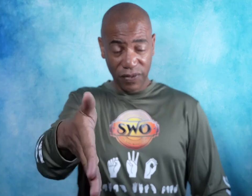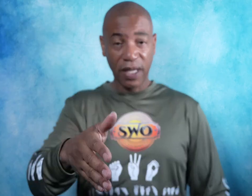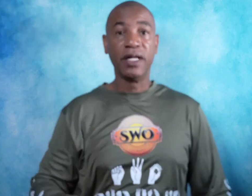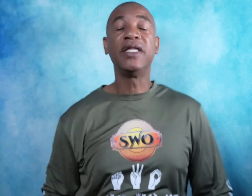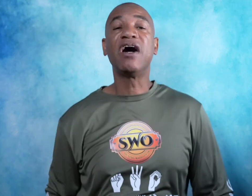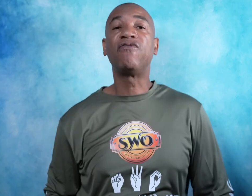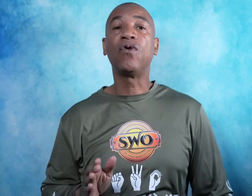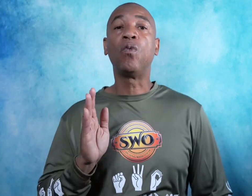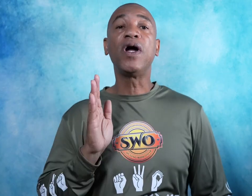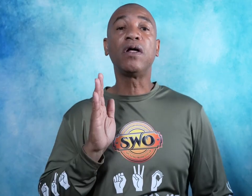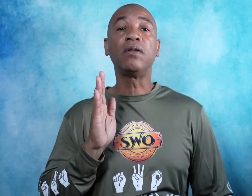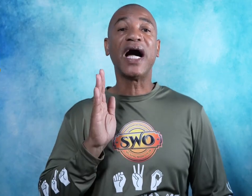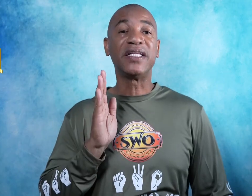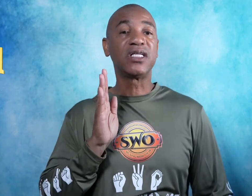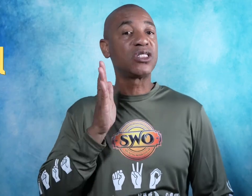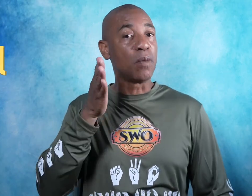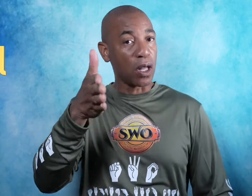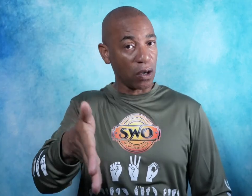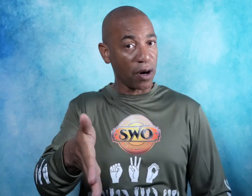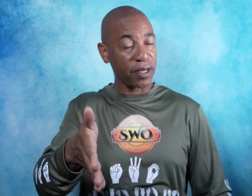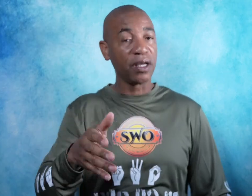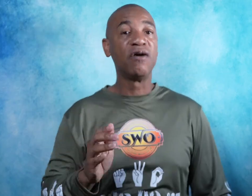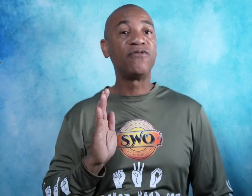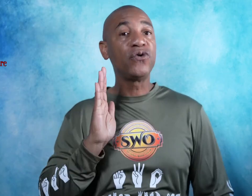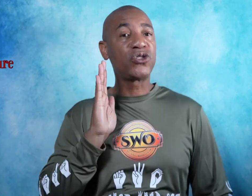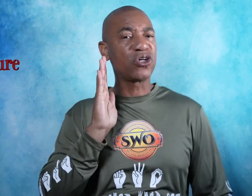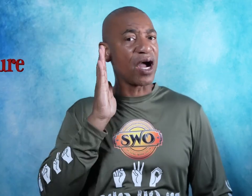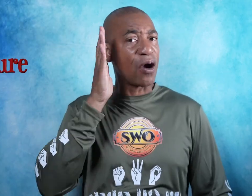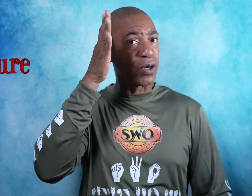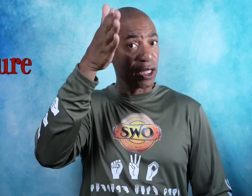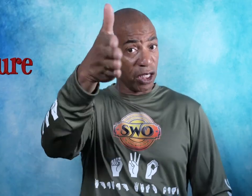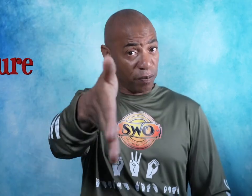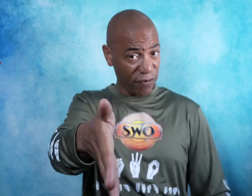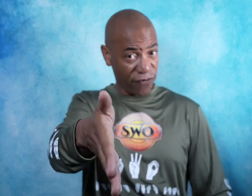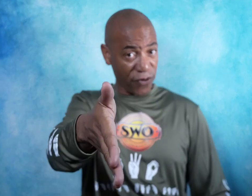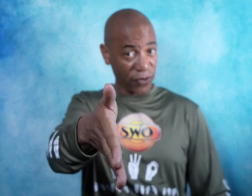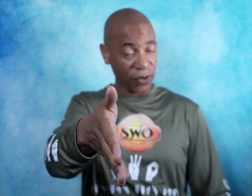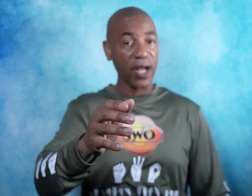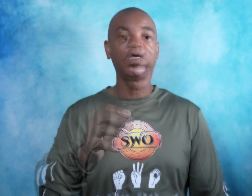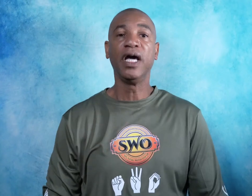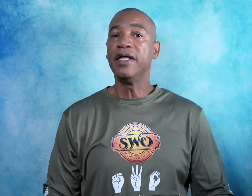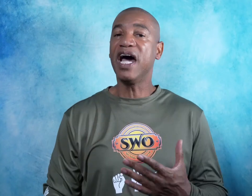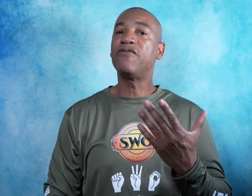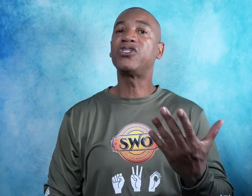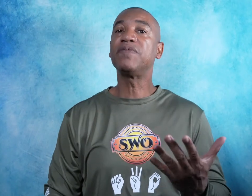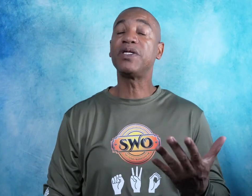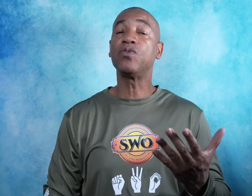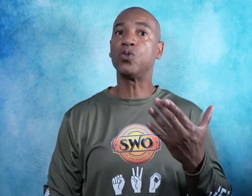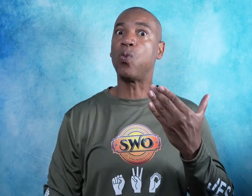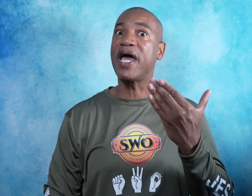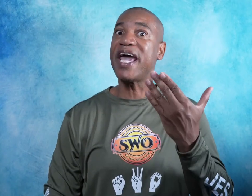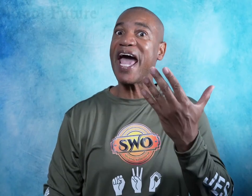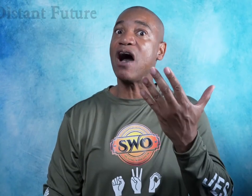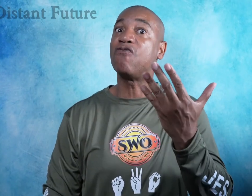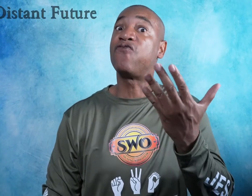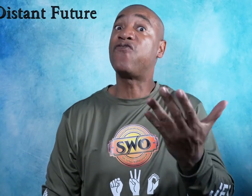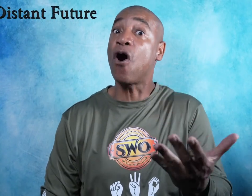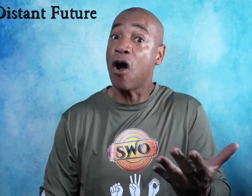Now for Will, I did a small arc. Future, I went a little bit further. Now, if something was way out far